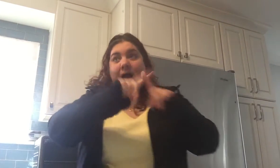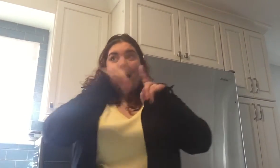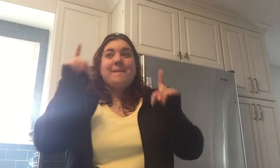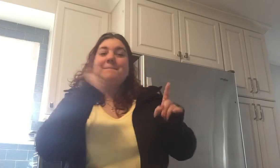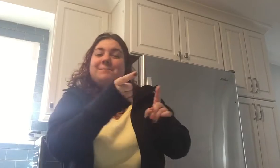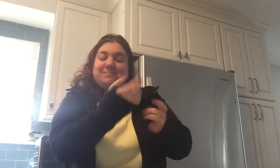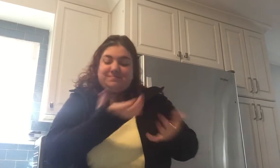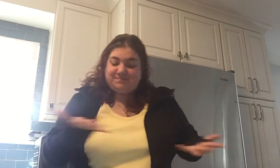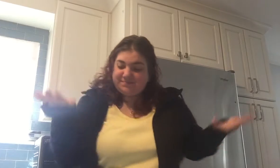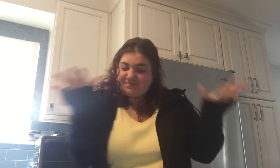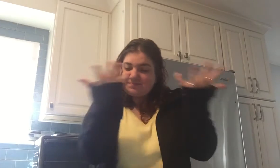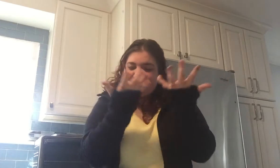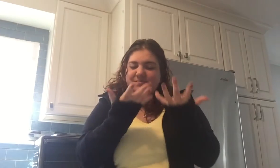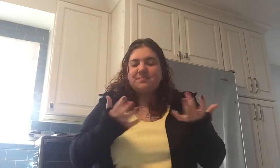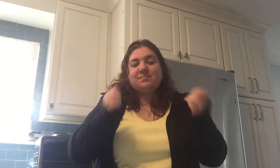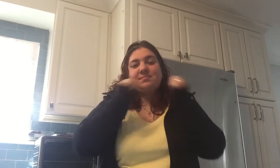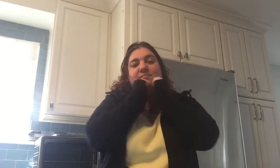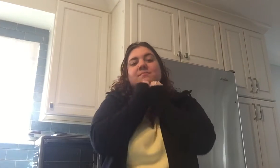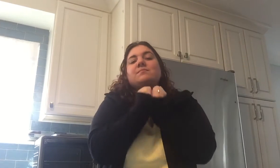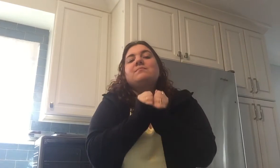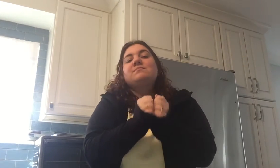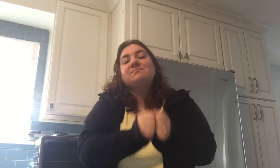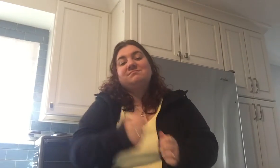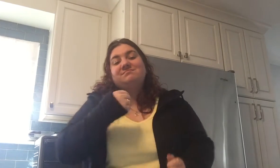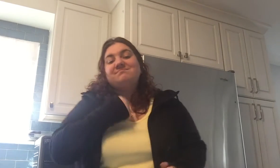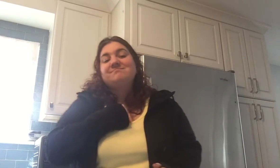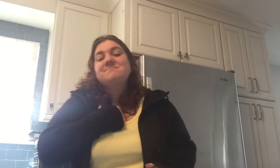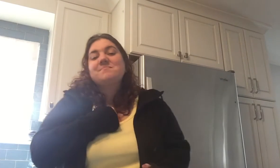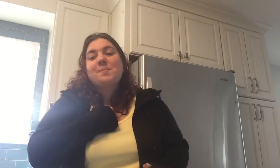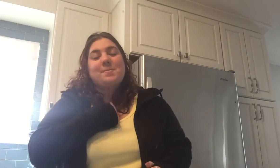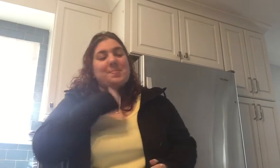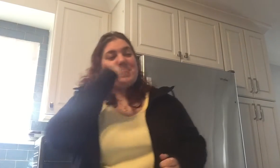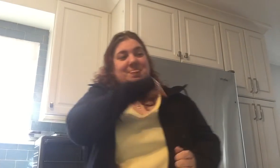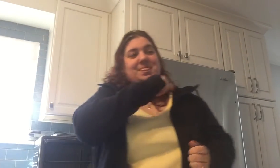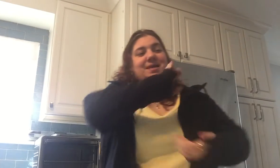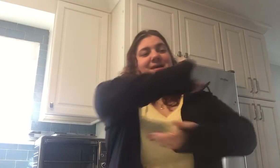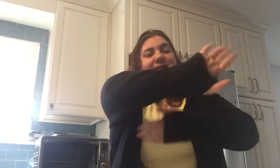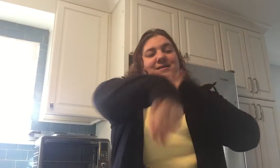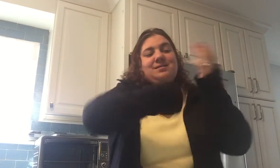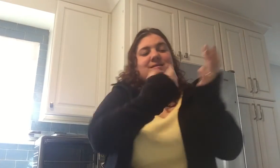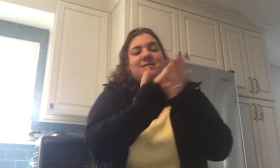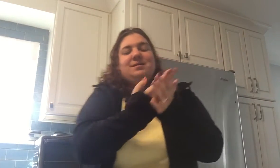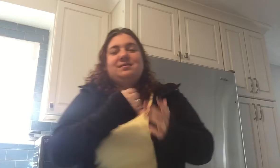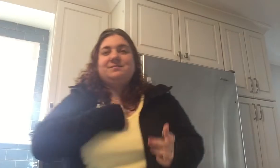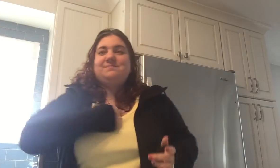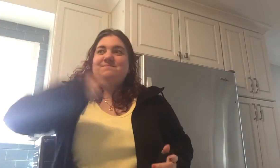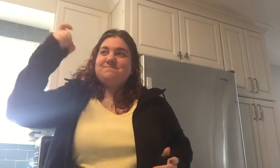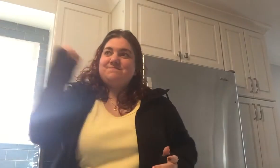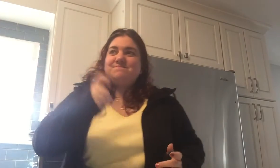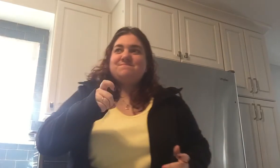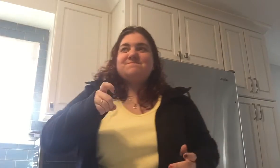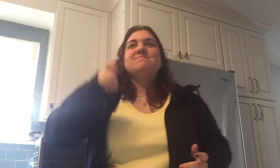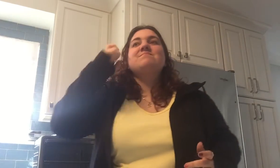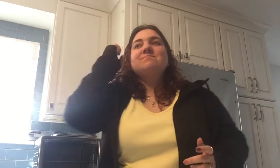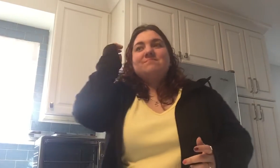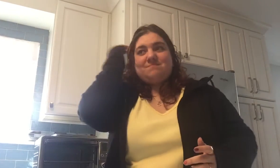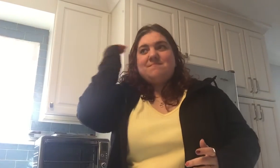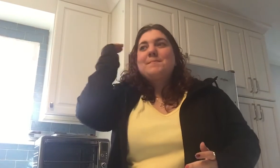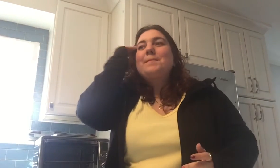But you're here with me And that's all I need to